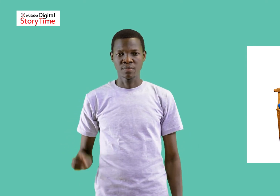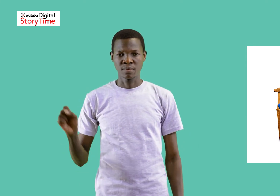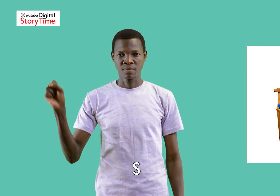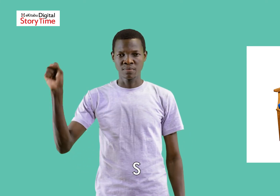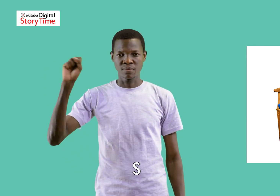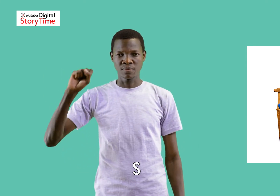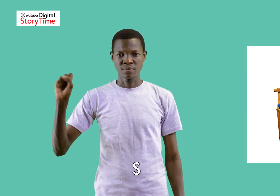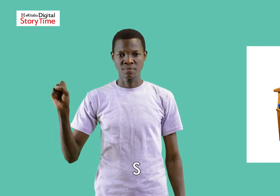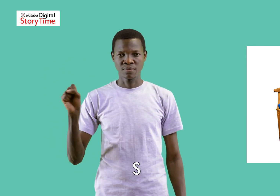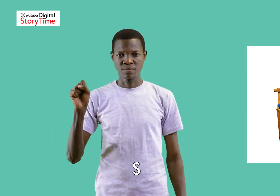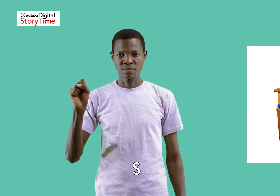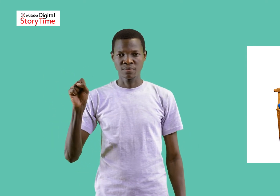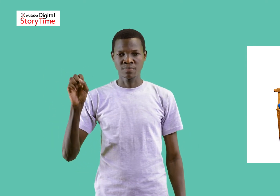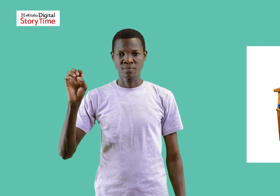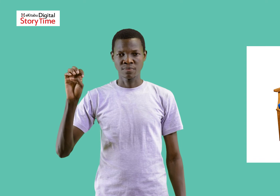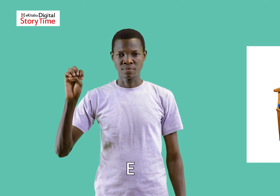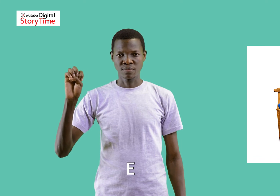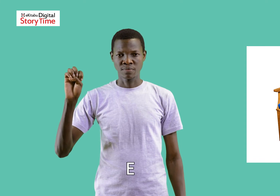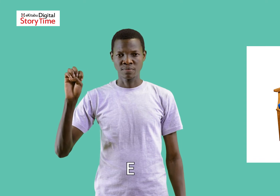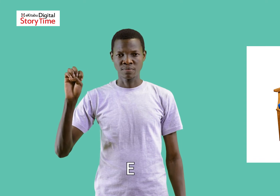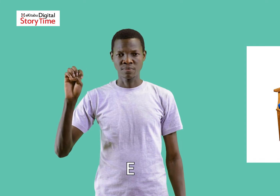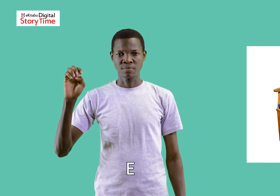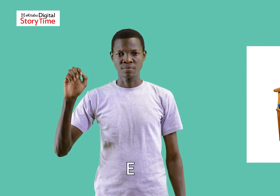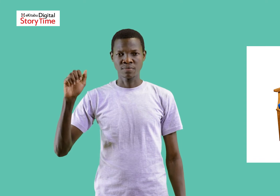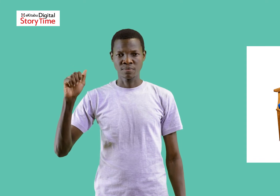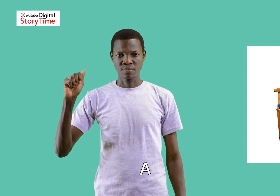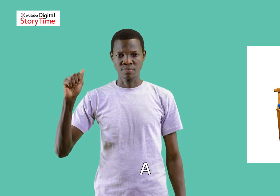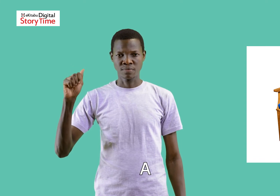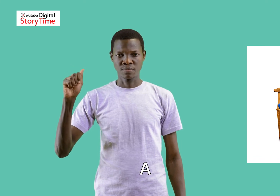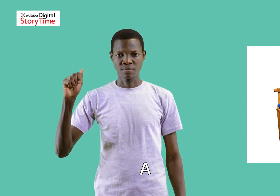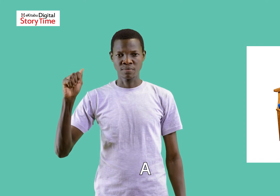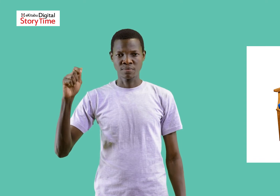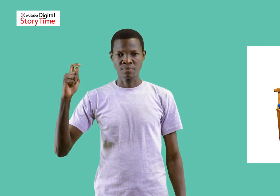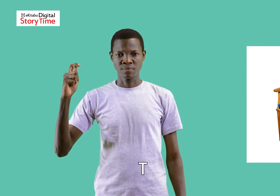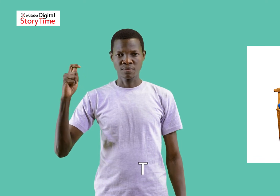S-E-E-T